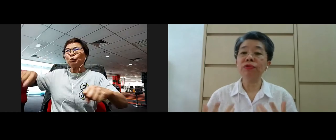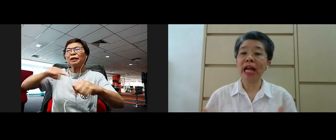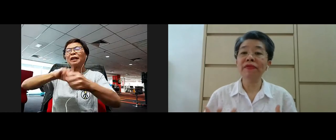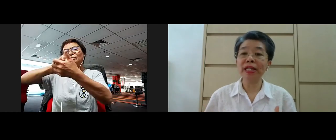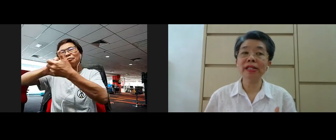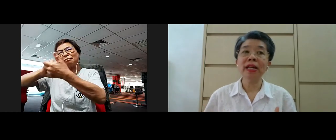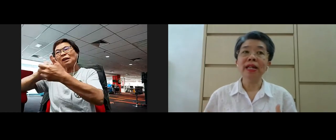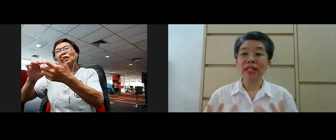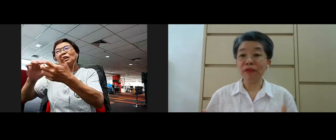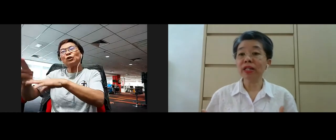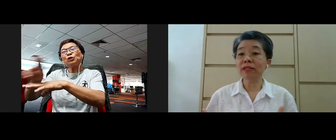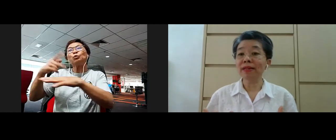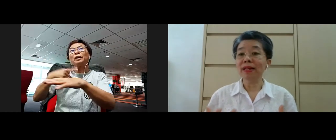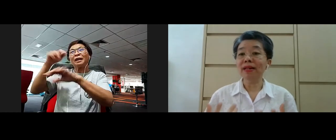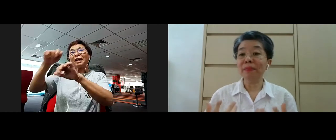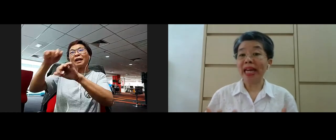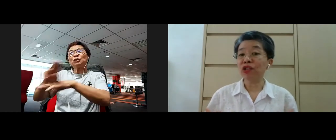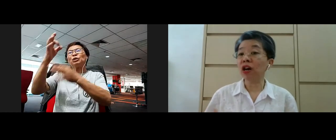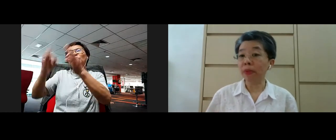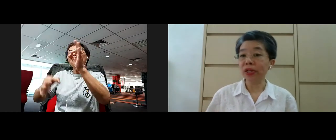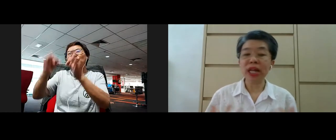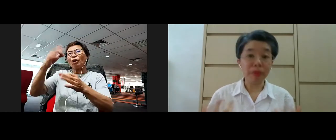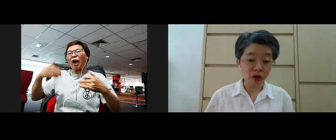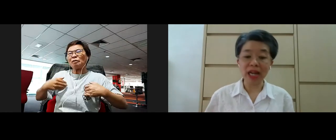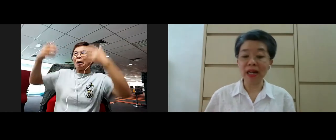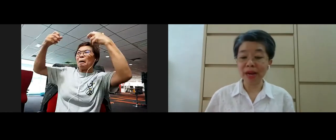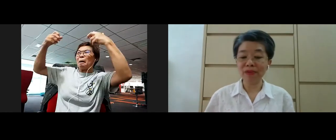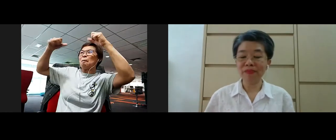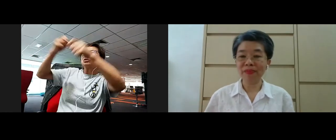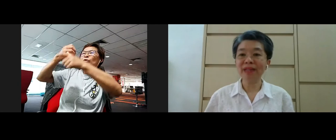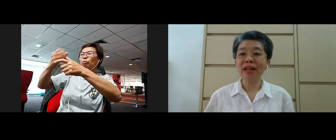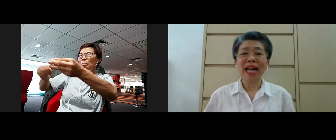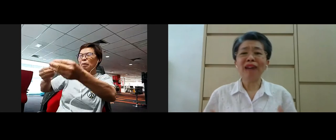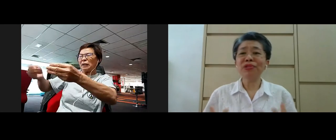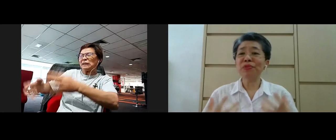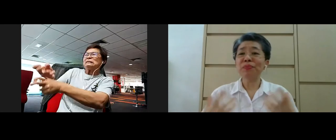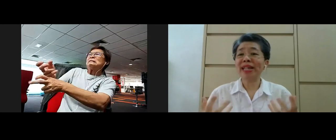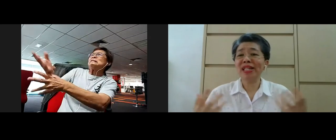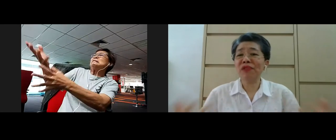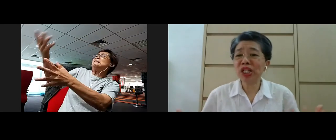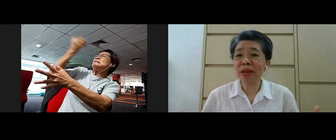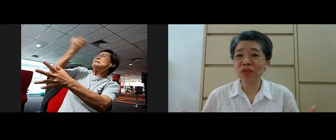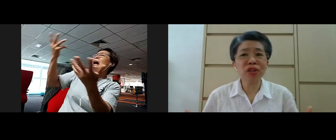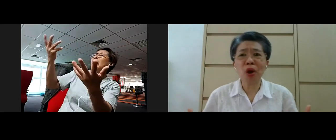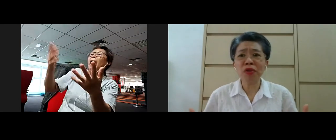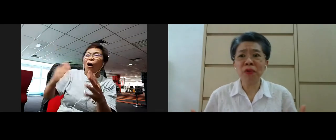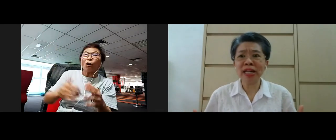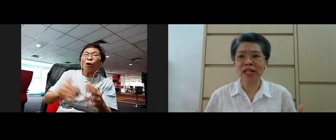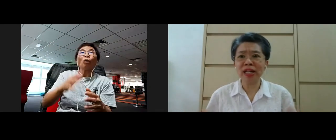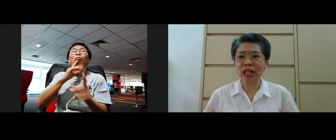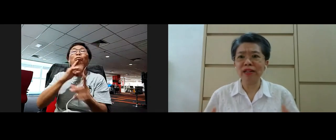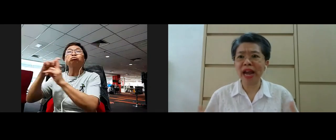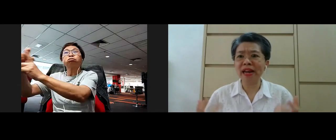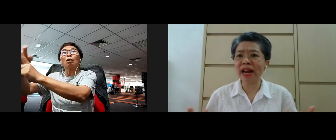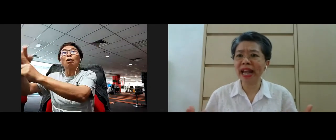if you do have this difficult manager or boss I'm talking about yeah how do you practice right speech because all you